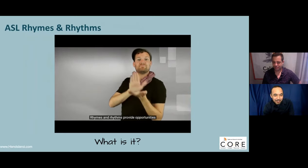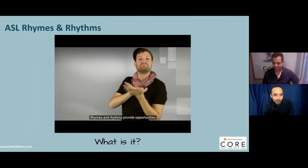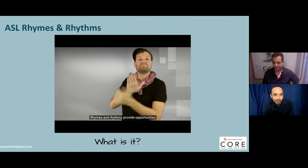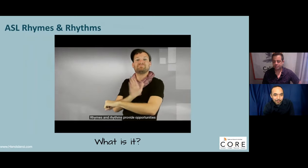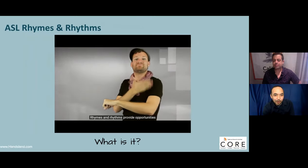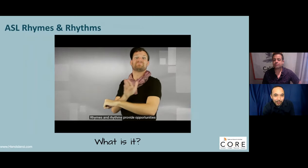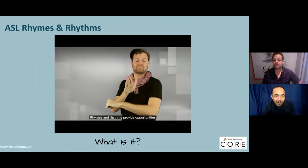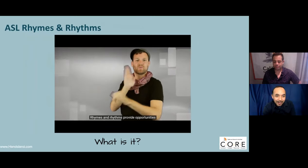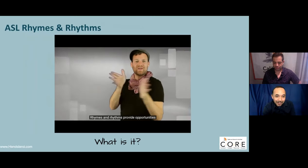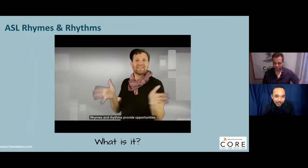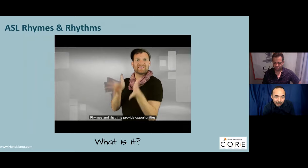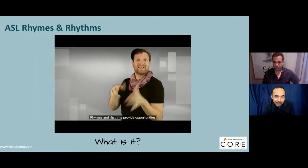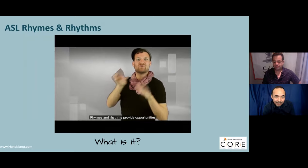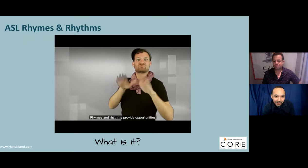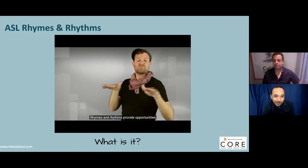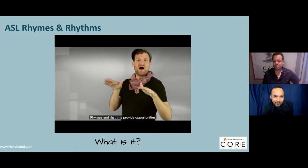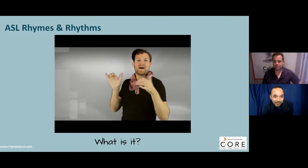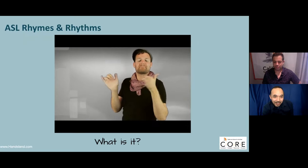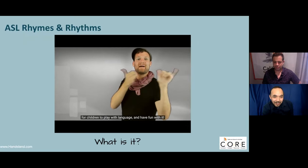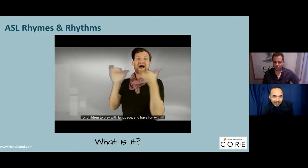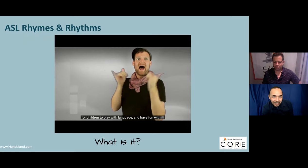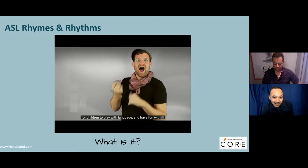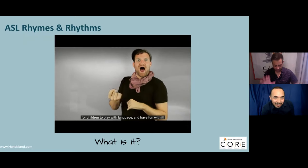you can see these are all handshapes, right?